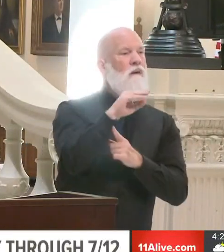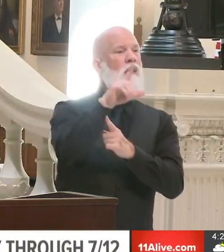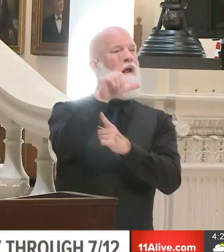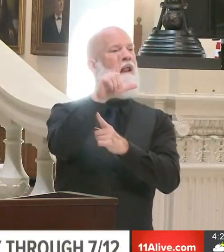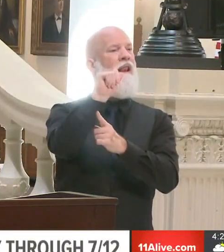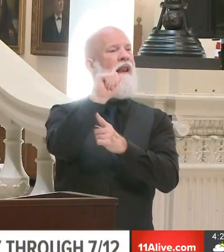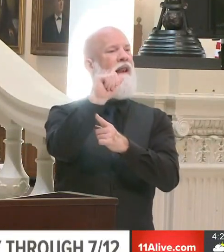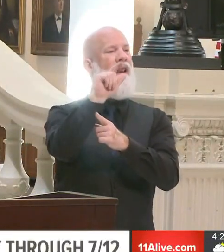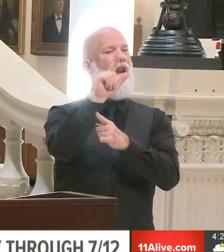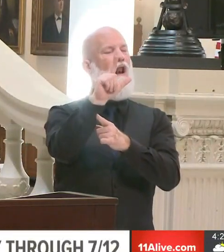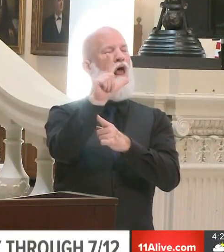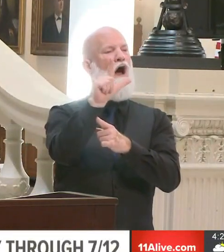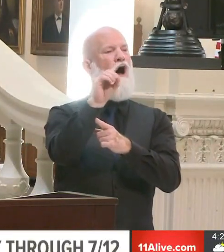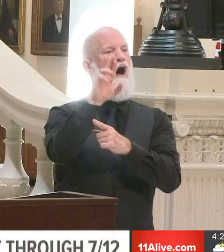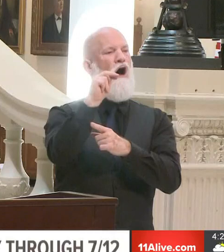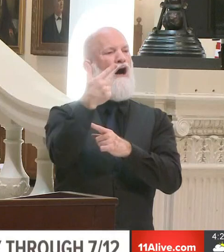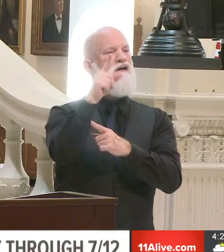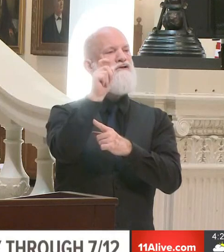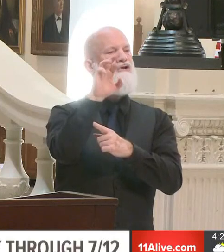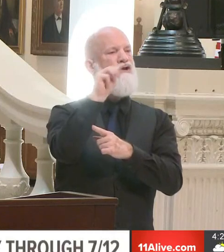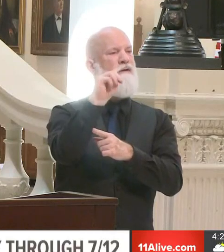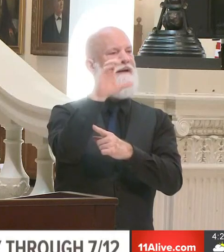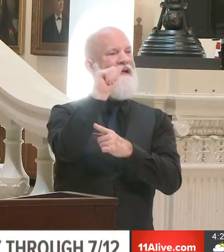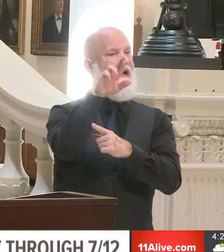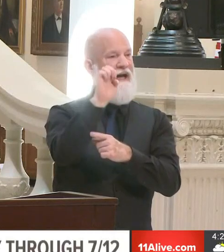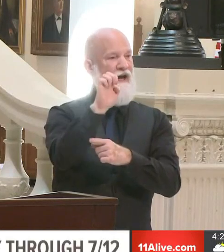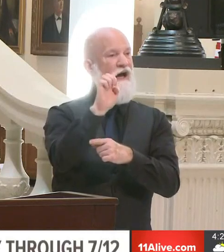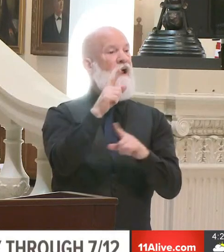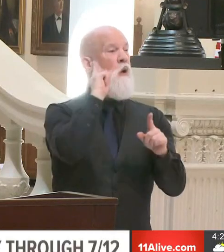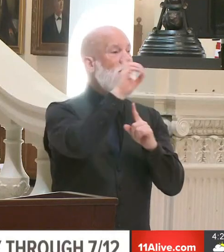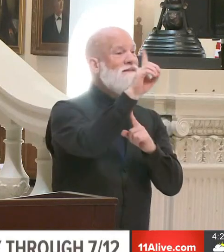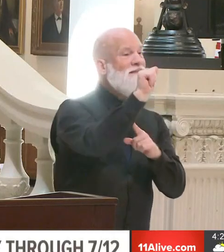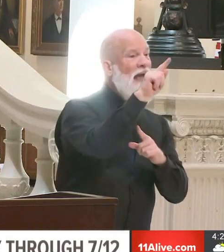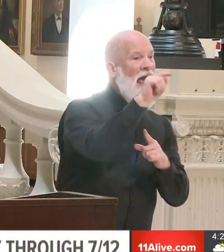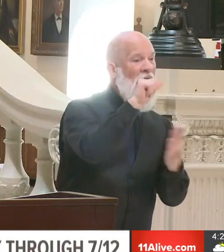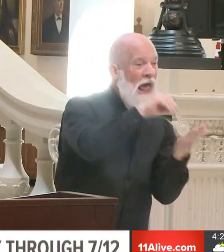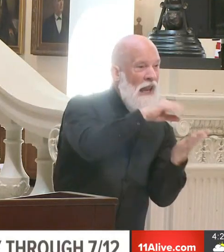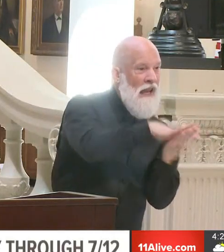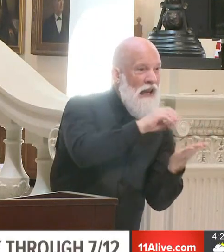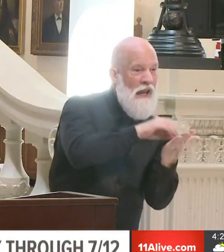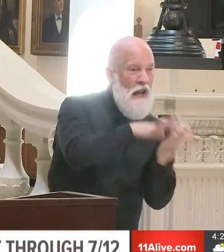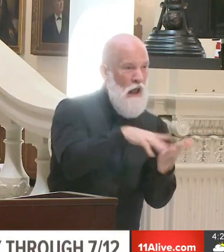alarms us. Obviously, I wouldn't have made these moves if Dr. Toomey was not comfortable with that.